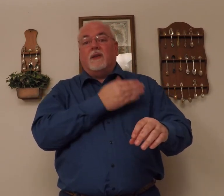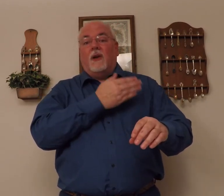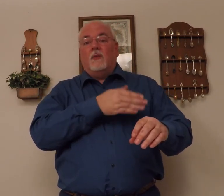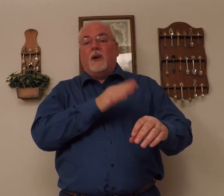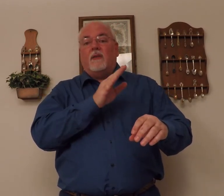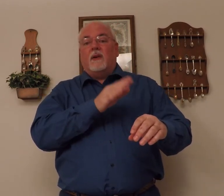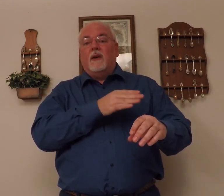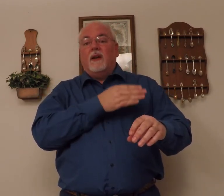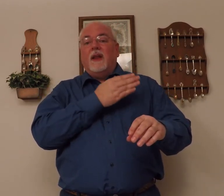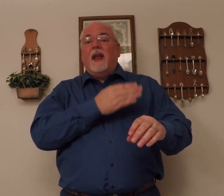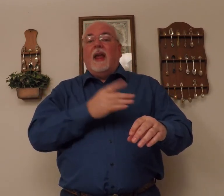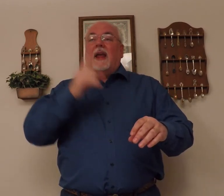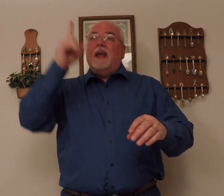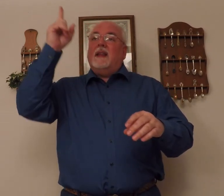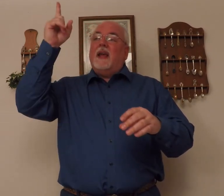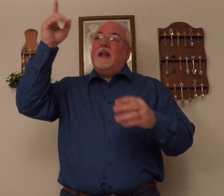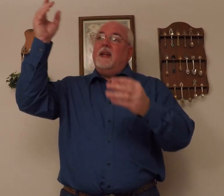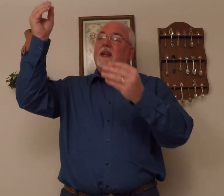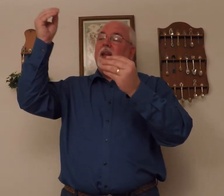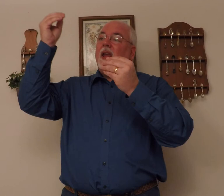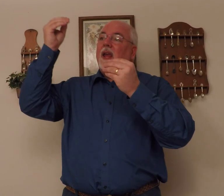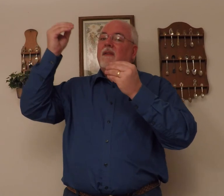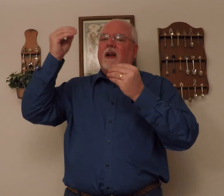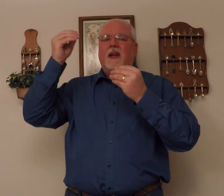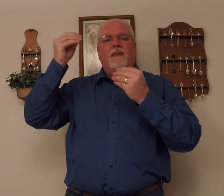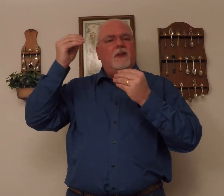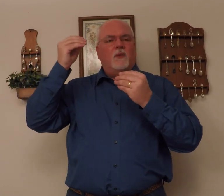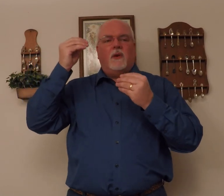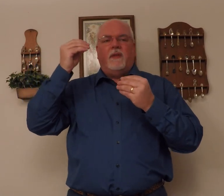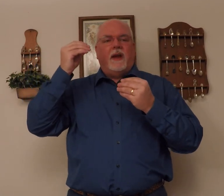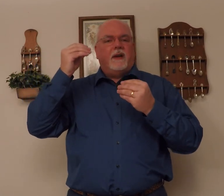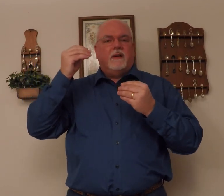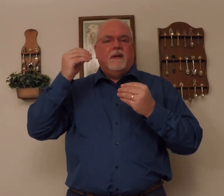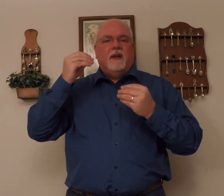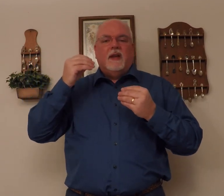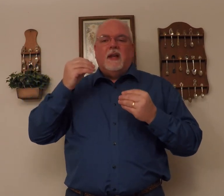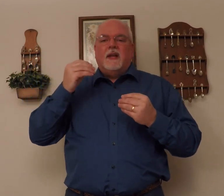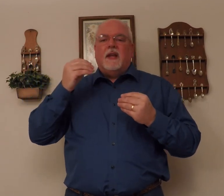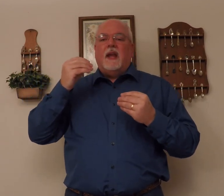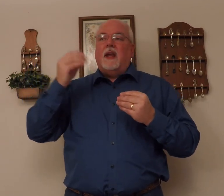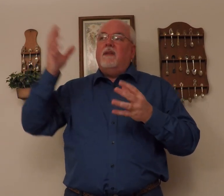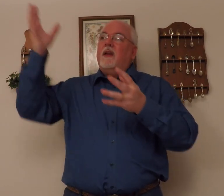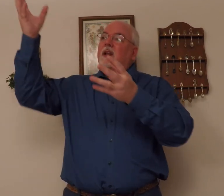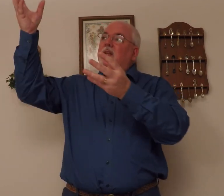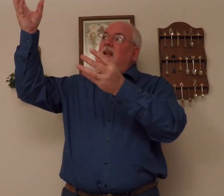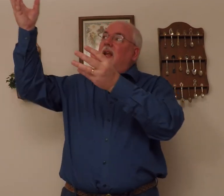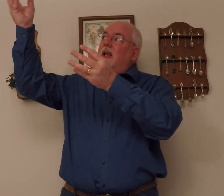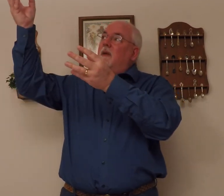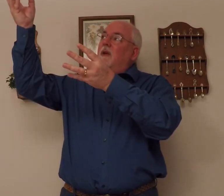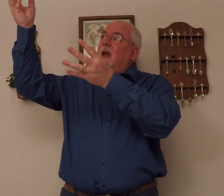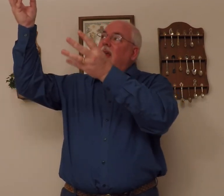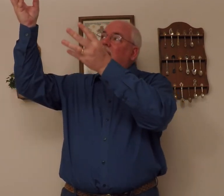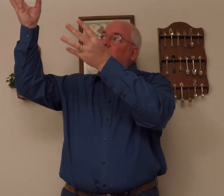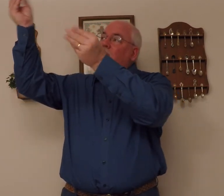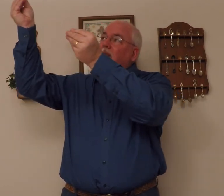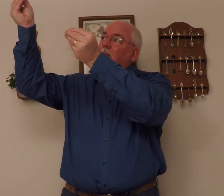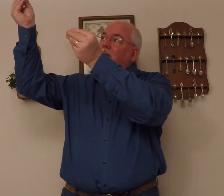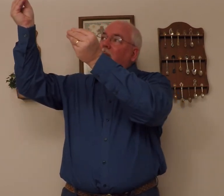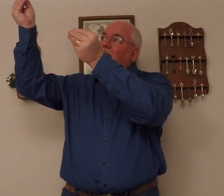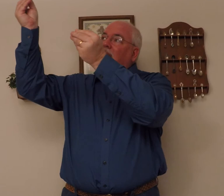the song, whatever. That he gave, I leave out the word that. Gave. And it's him putting something in my